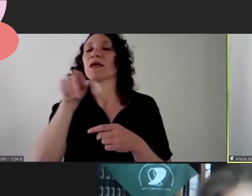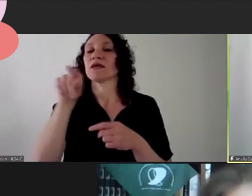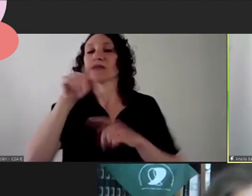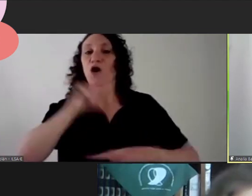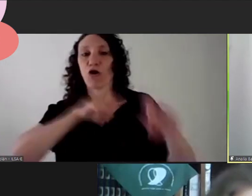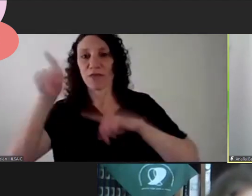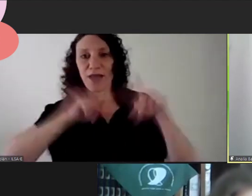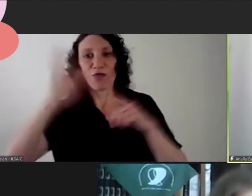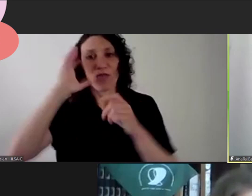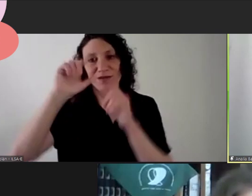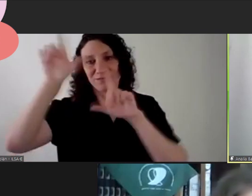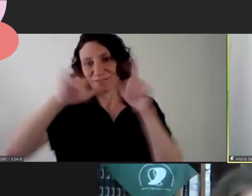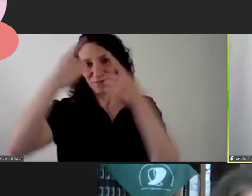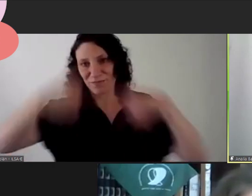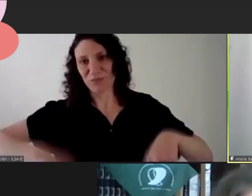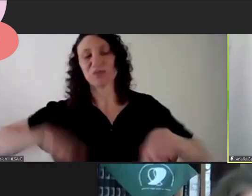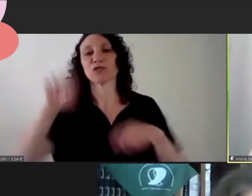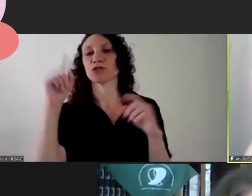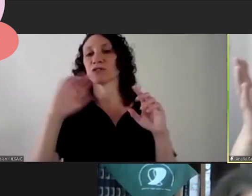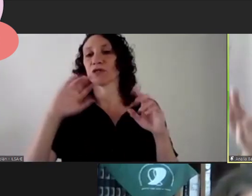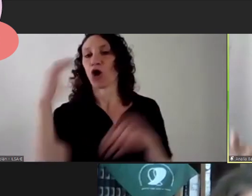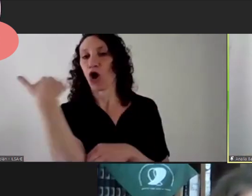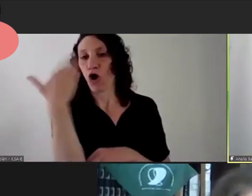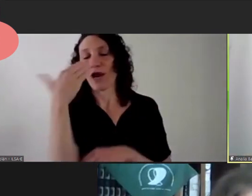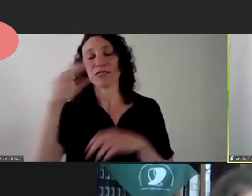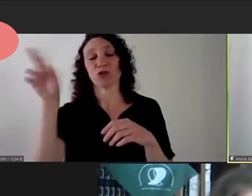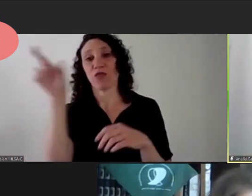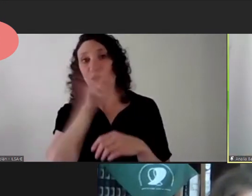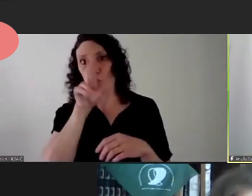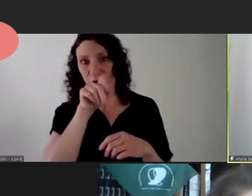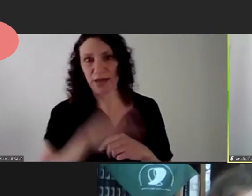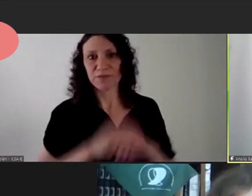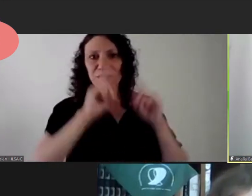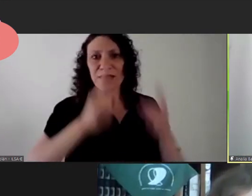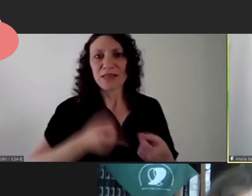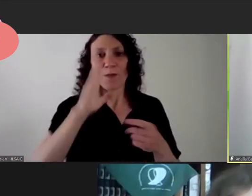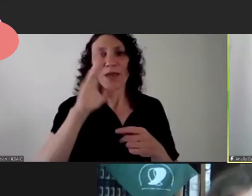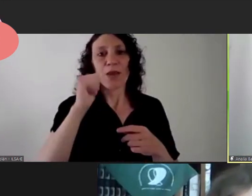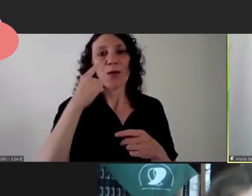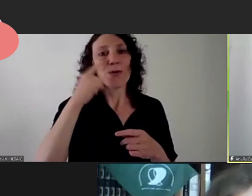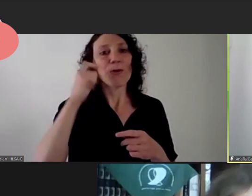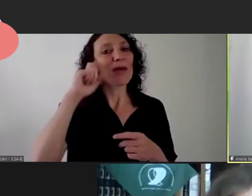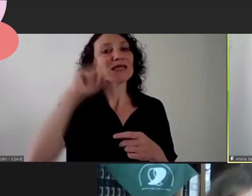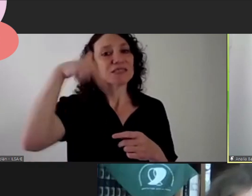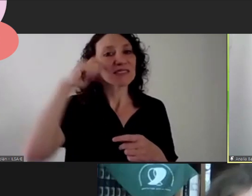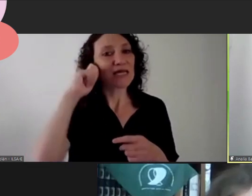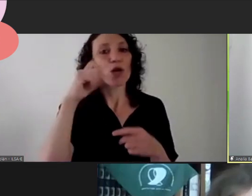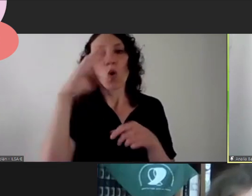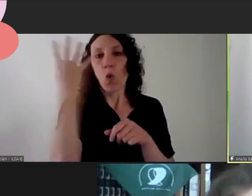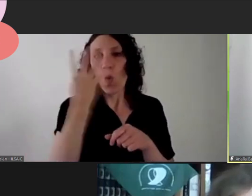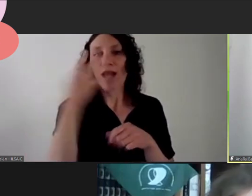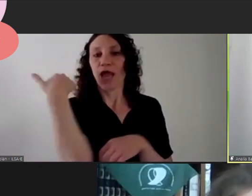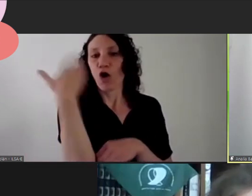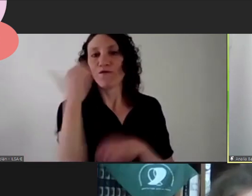on women organized by fedi in beijing she participated in the fourth world conference